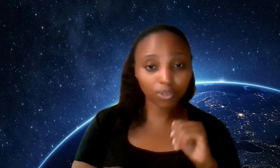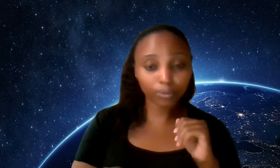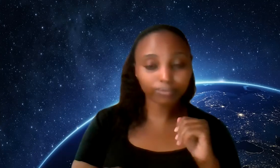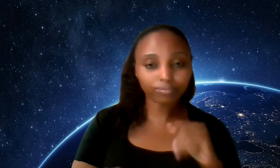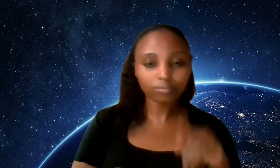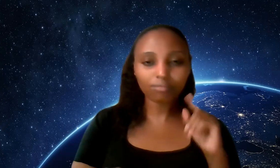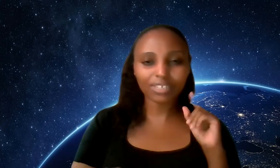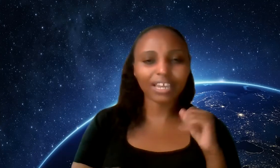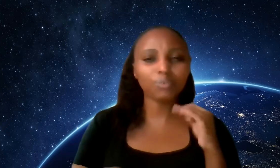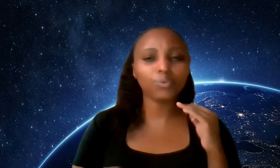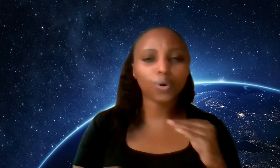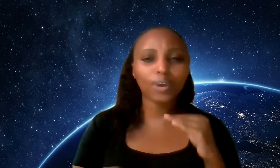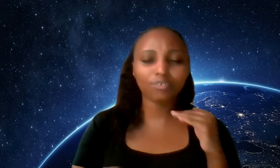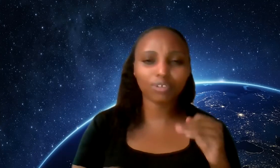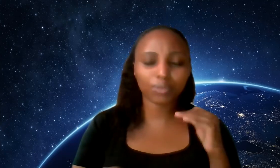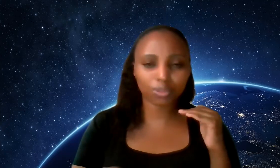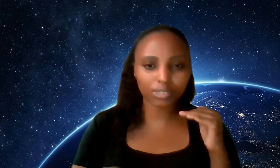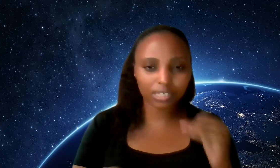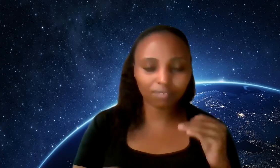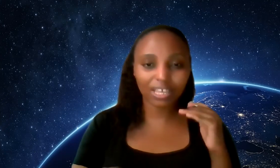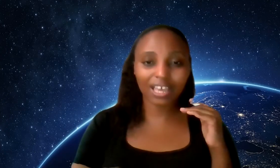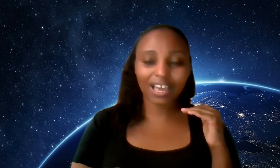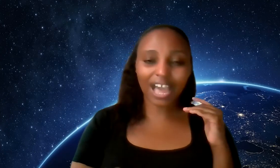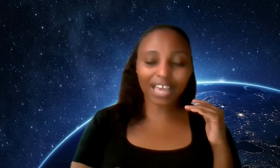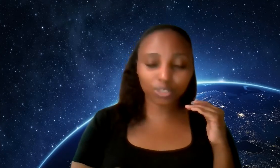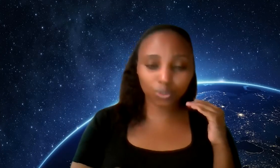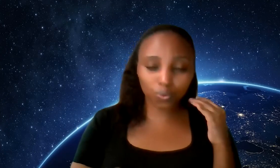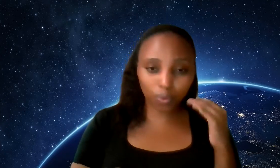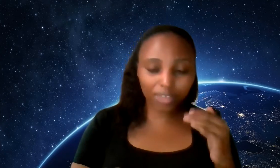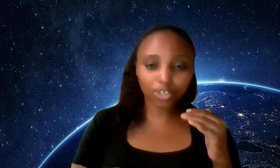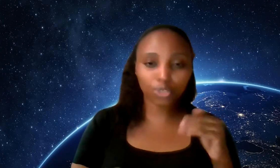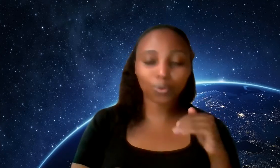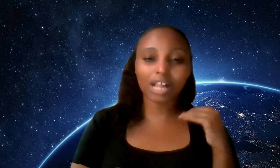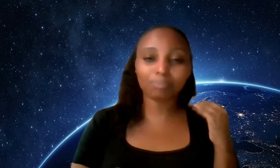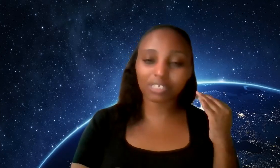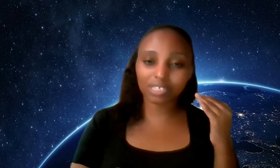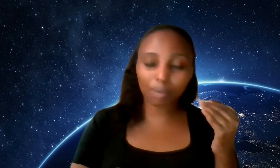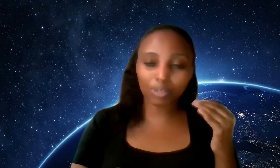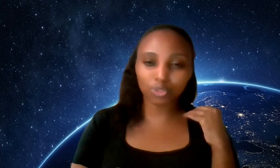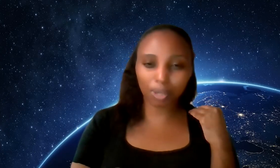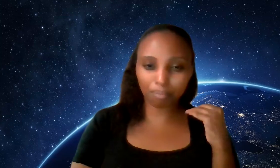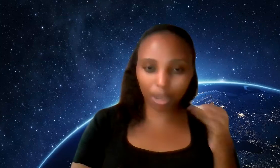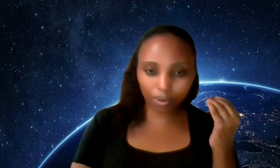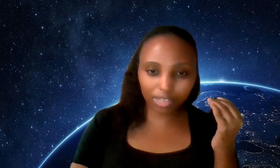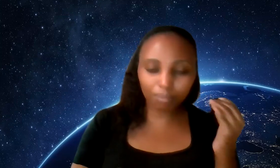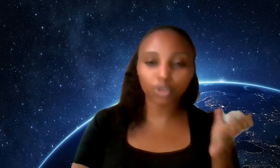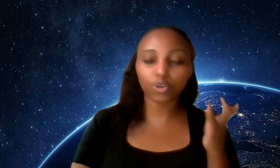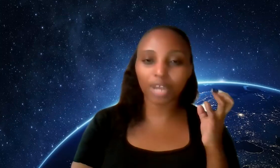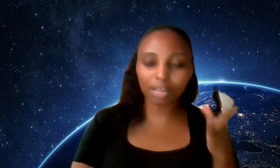for you get raw and real with yourself as to whether you're helping someone to empower them or you're